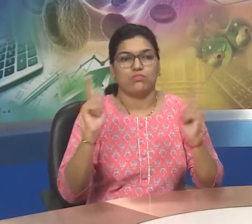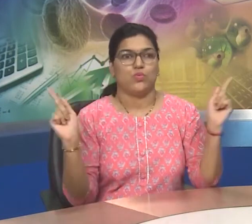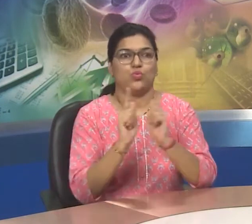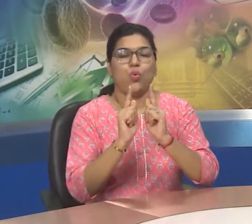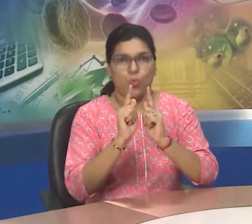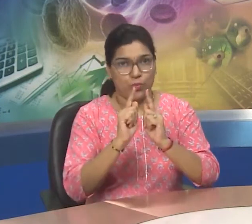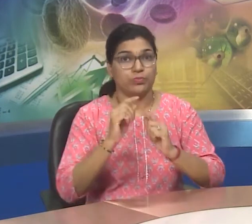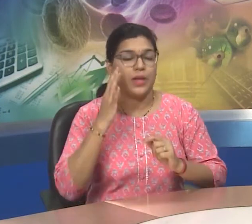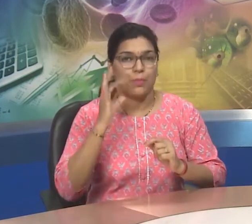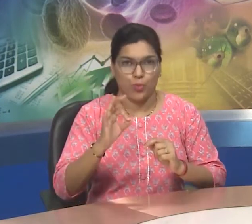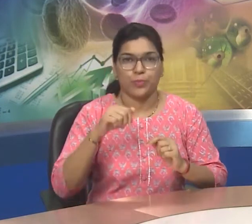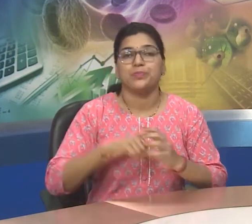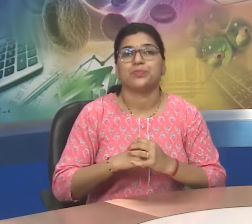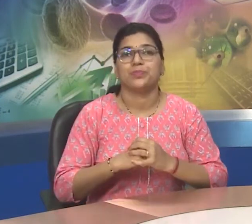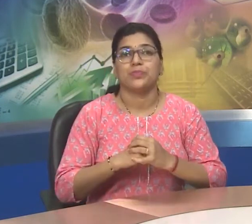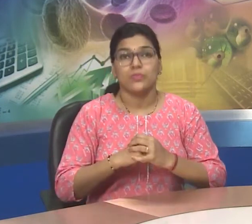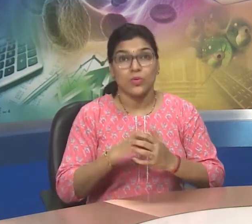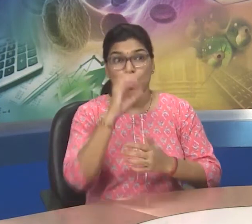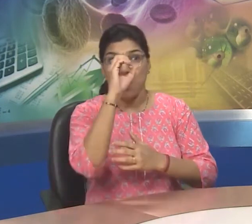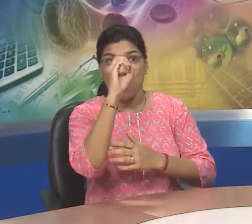carbon dioxide is important for us.